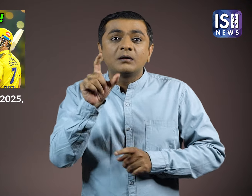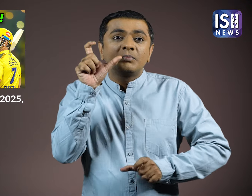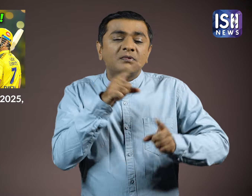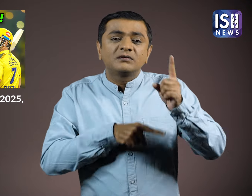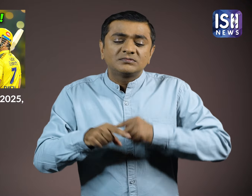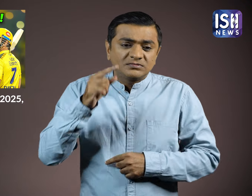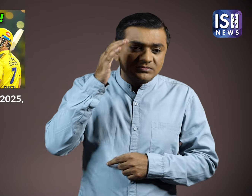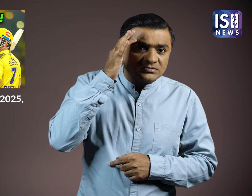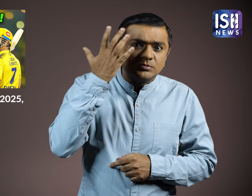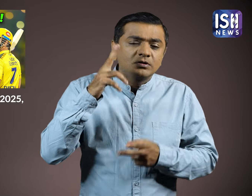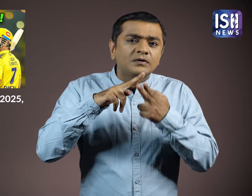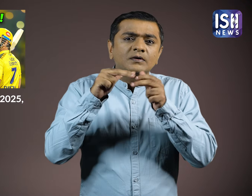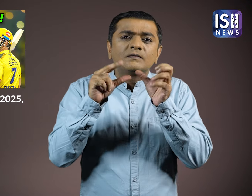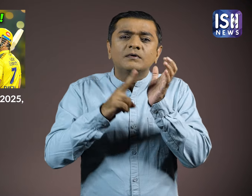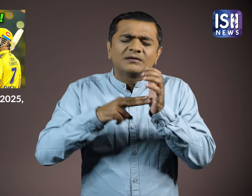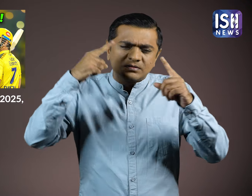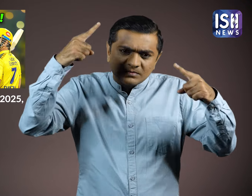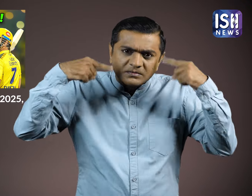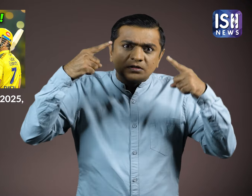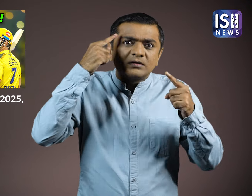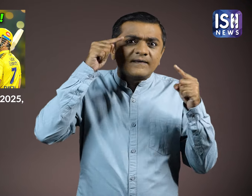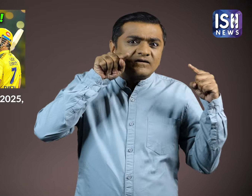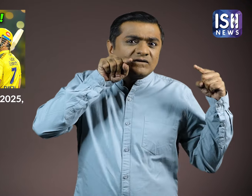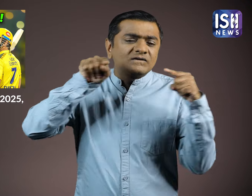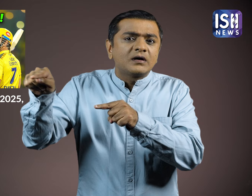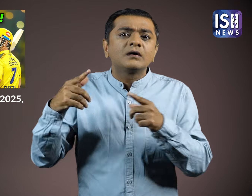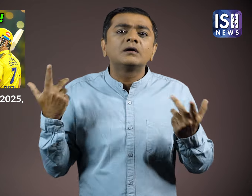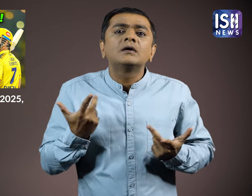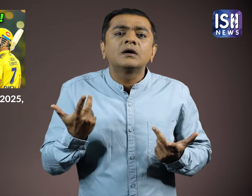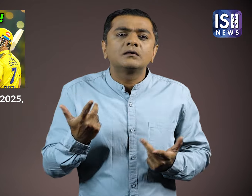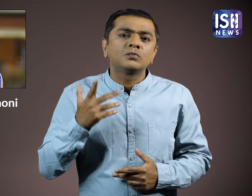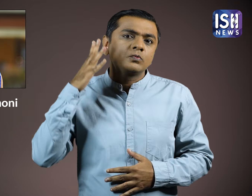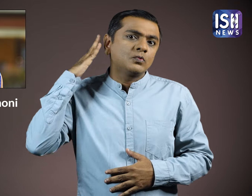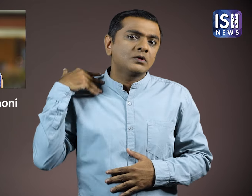Even in IPL people are a huge fan of star cricketer MS Dhoni.